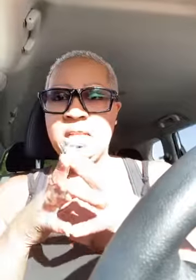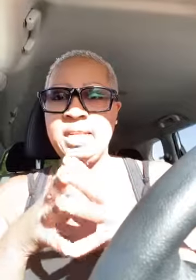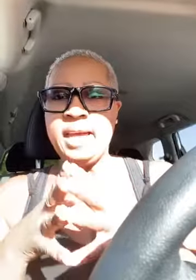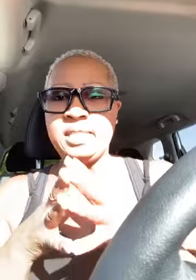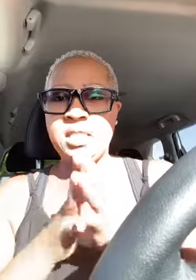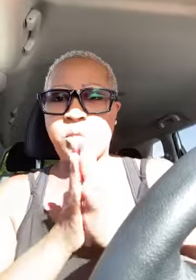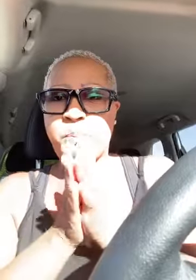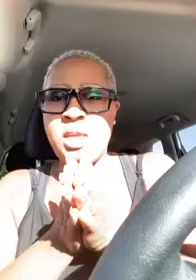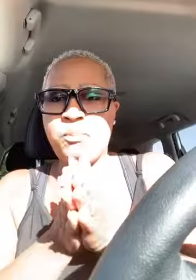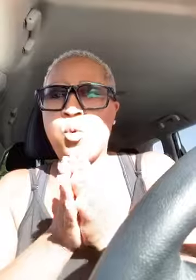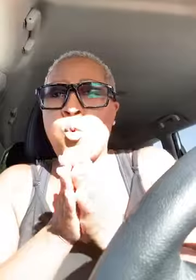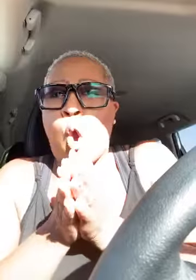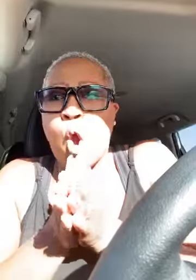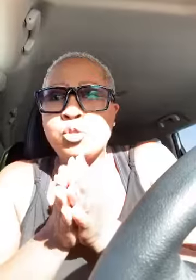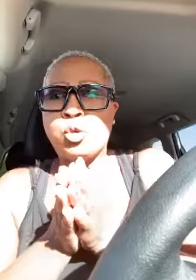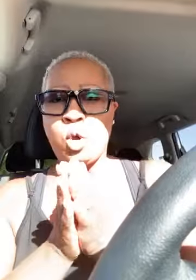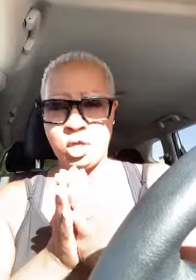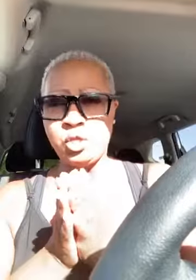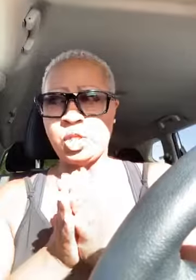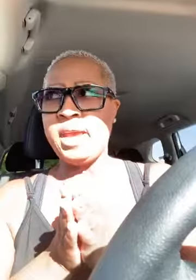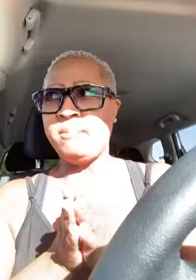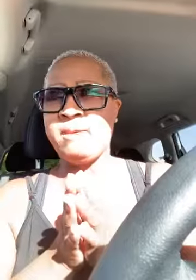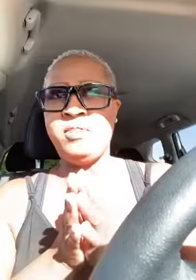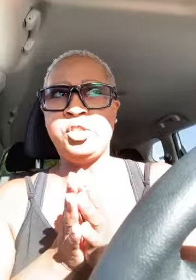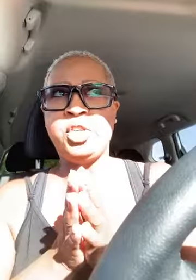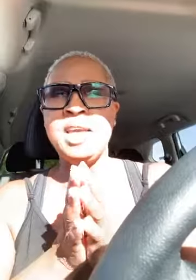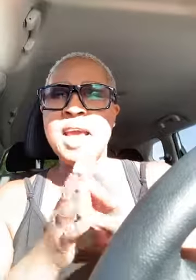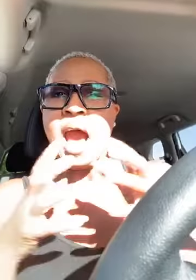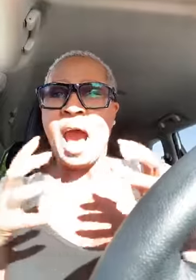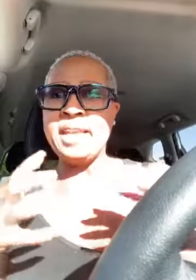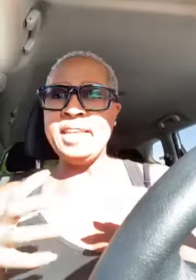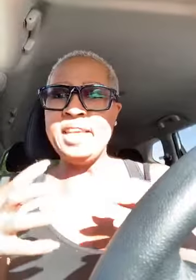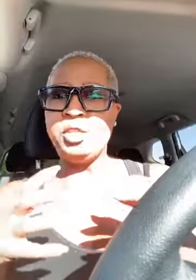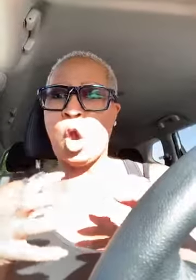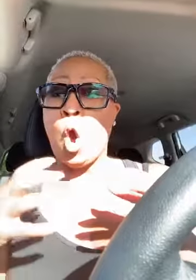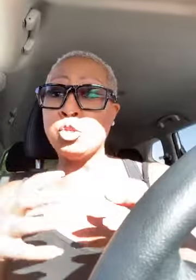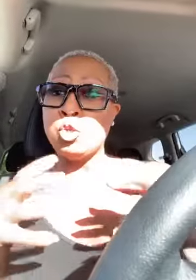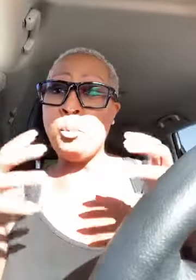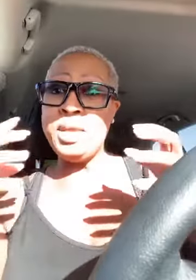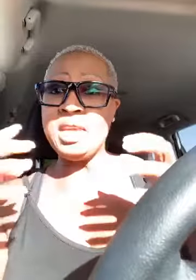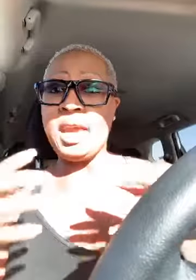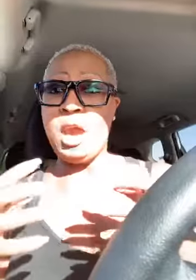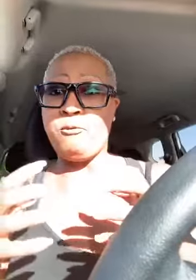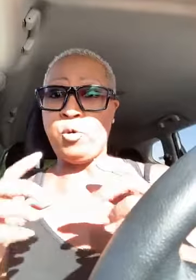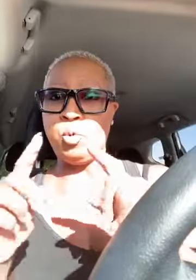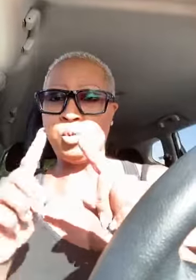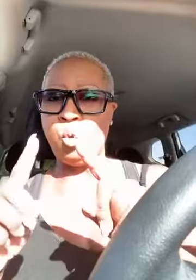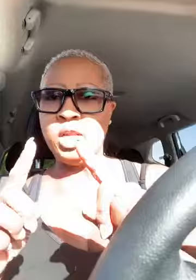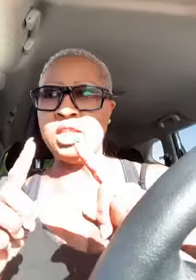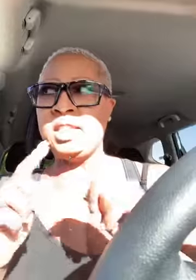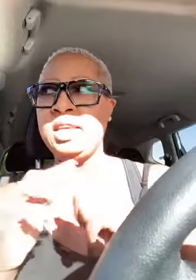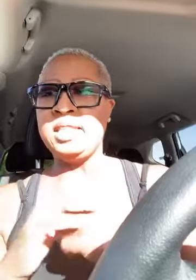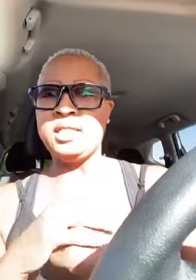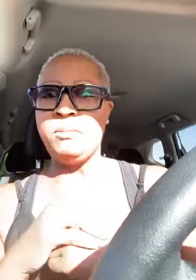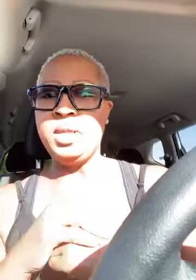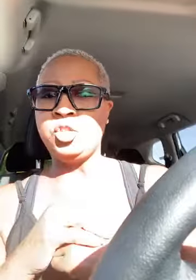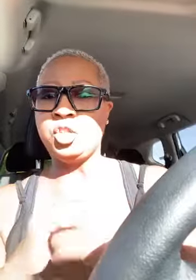connected to people who also understand my vision i need to also be careful was one of the things that the minister